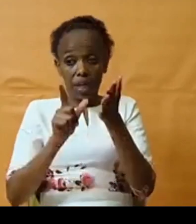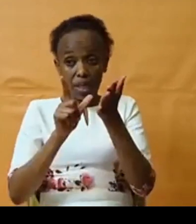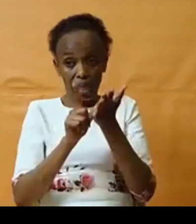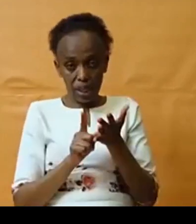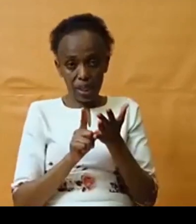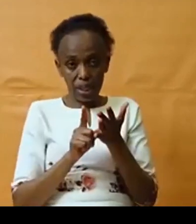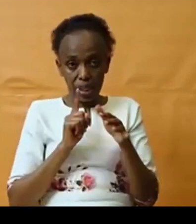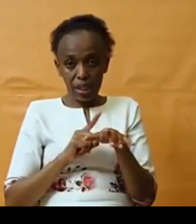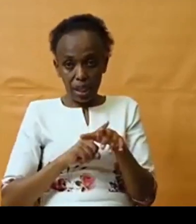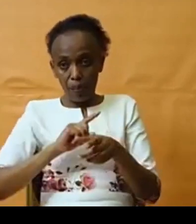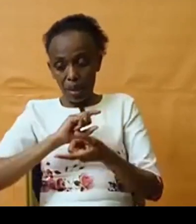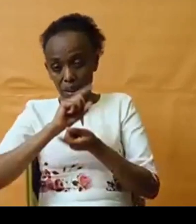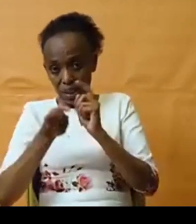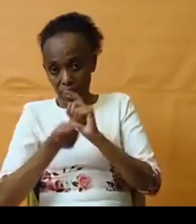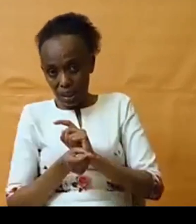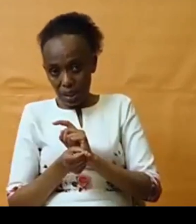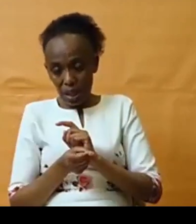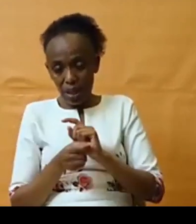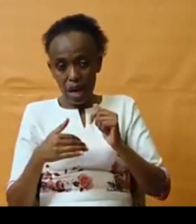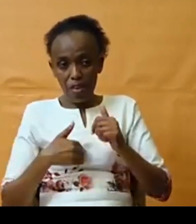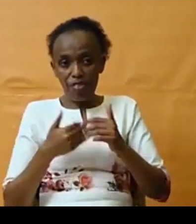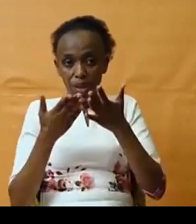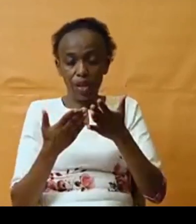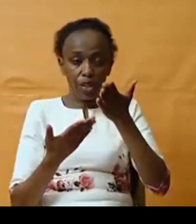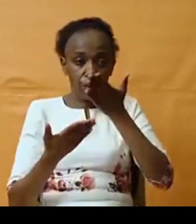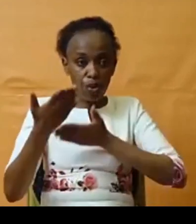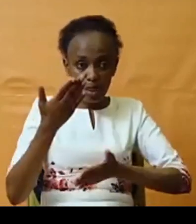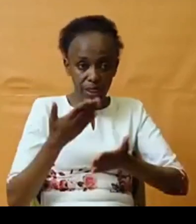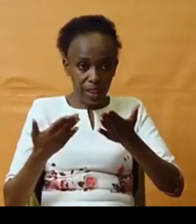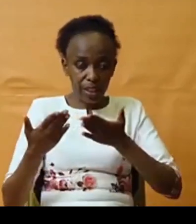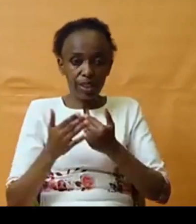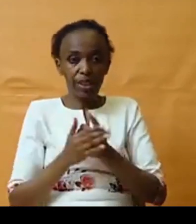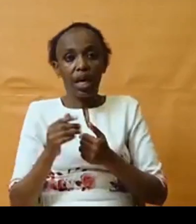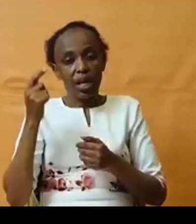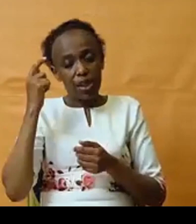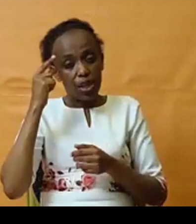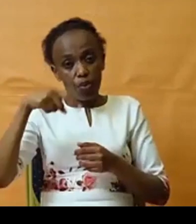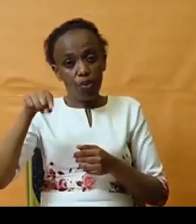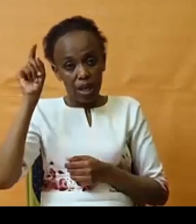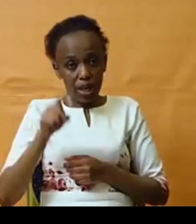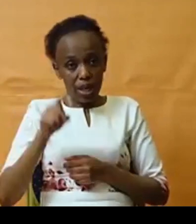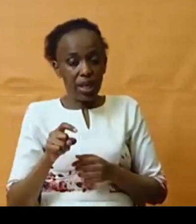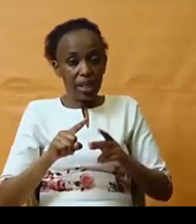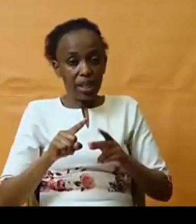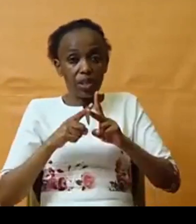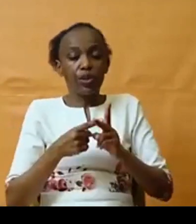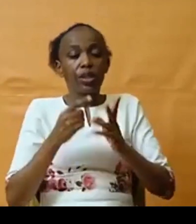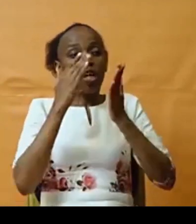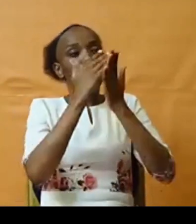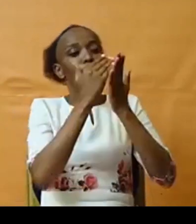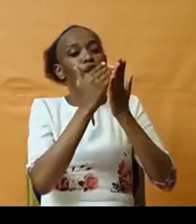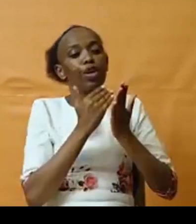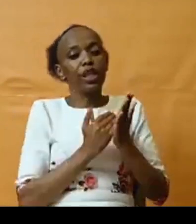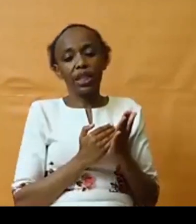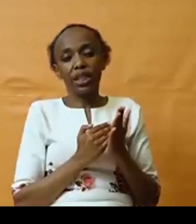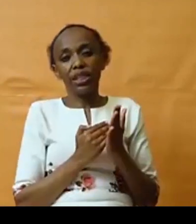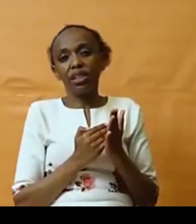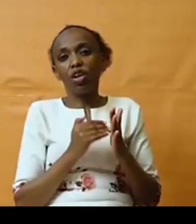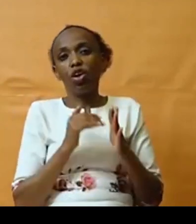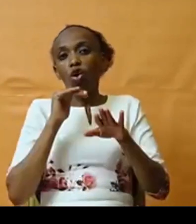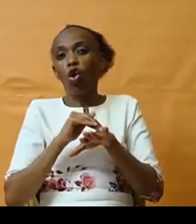restructuring and having these conversations. I think we need to start prioritizing on